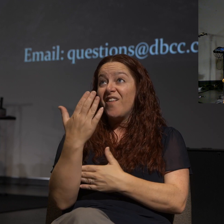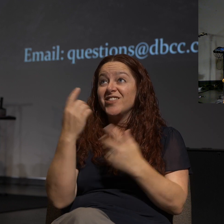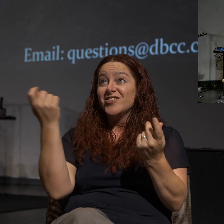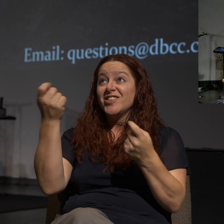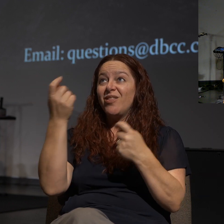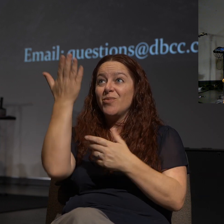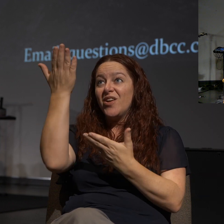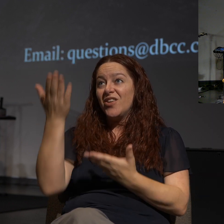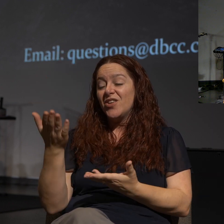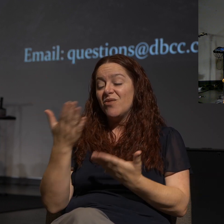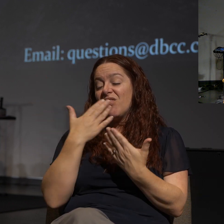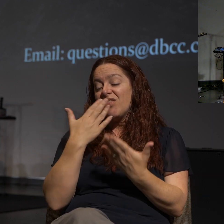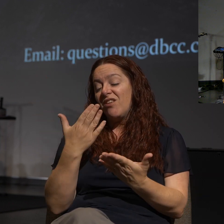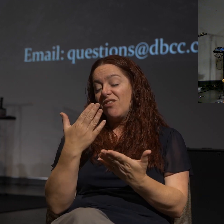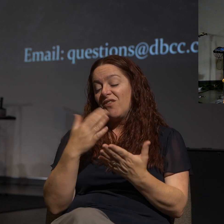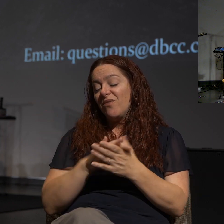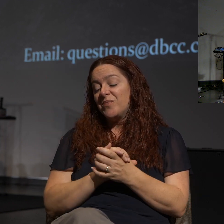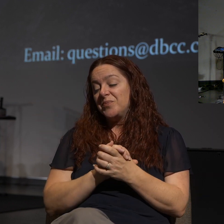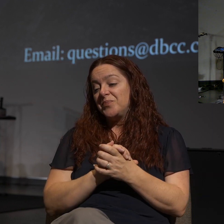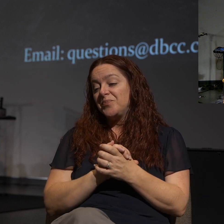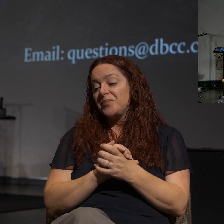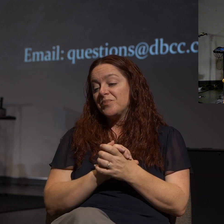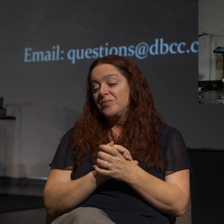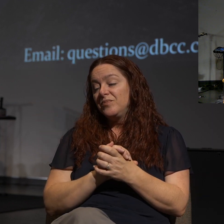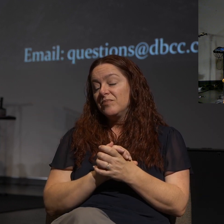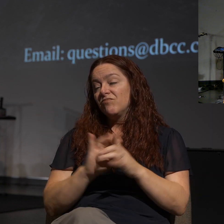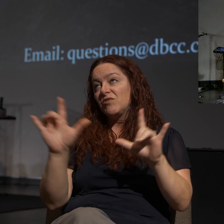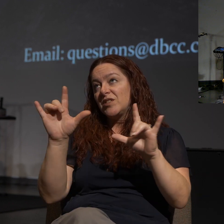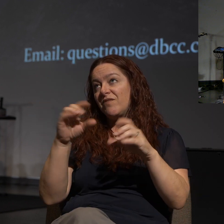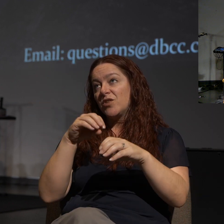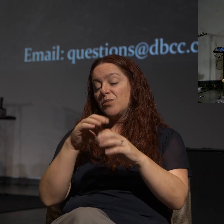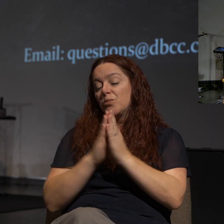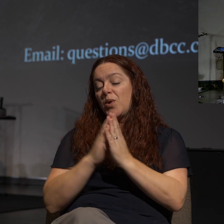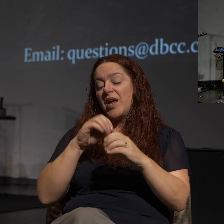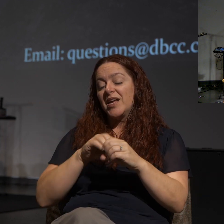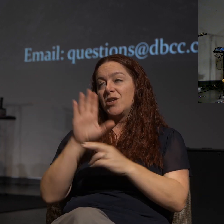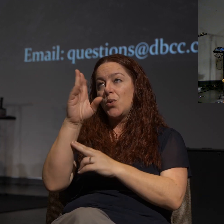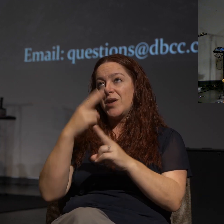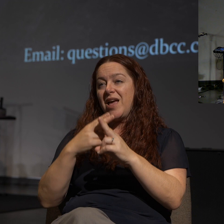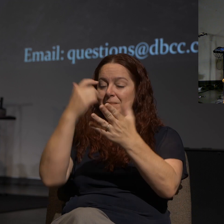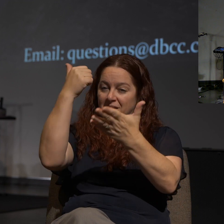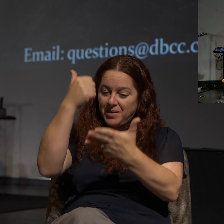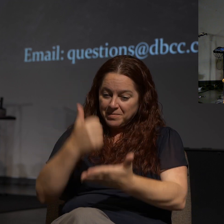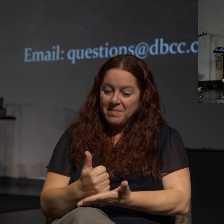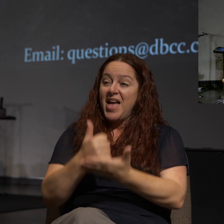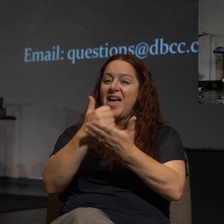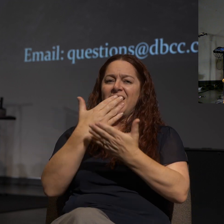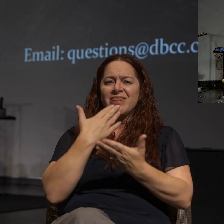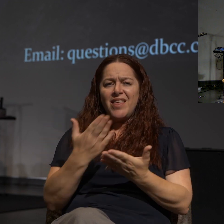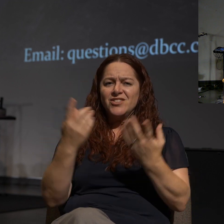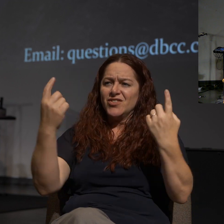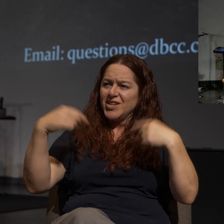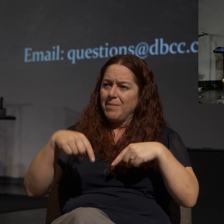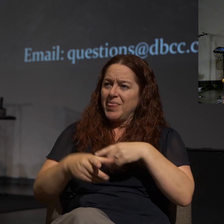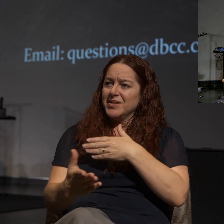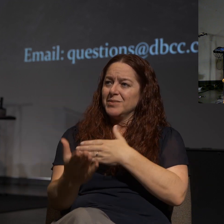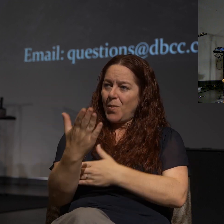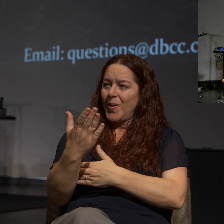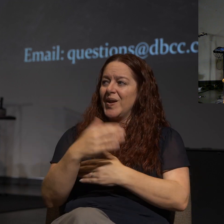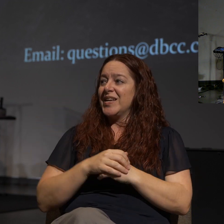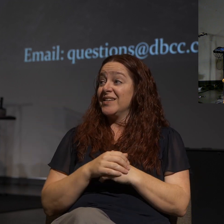you thank you for that. We love you and we pray in your name. Amen. Amen. Thanks for being here this morning.